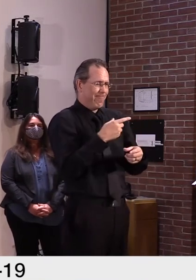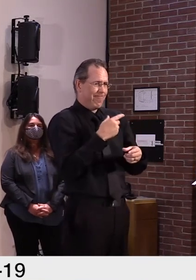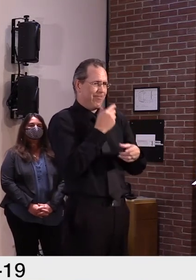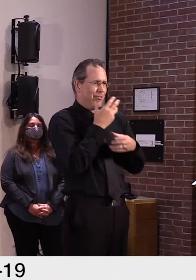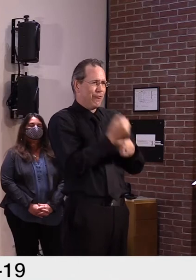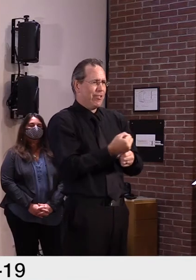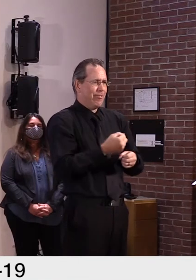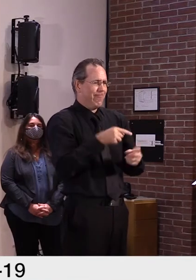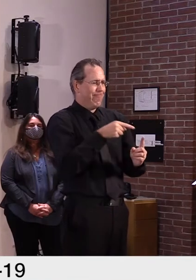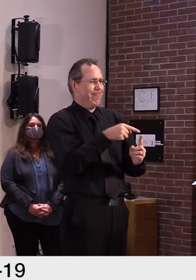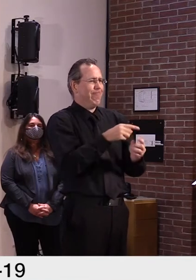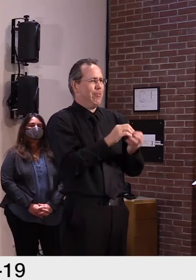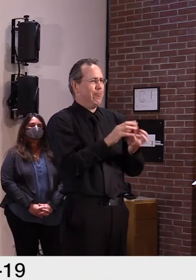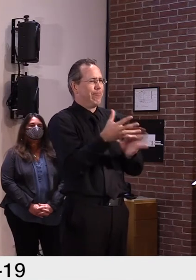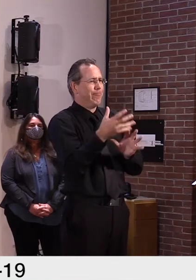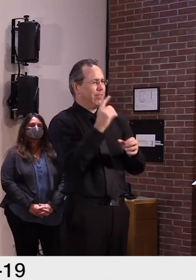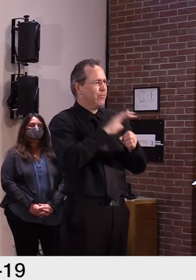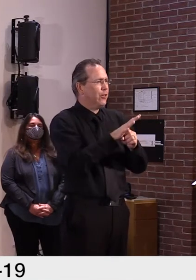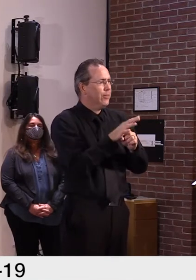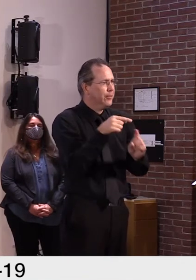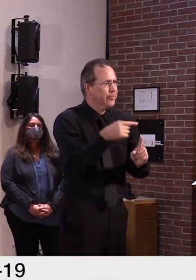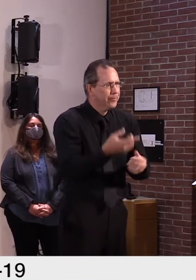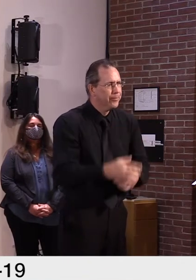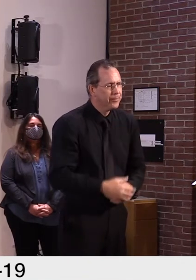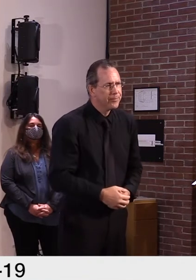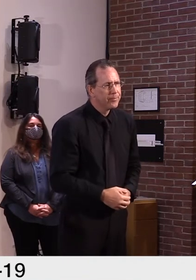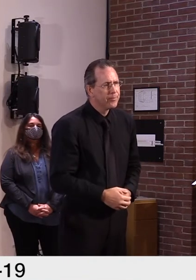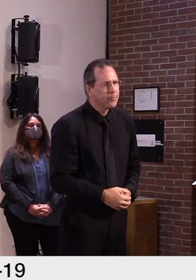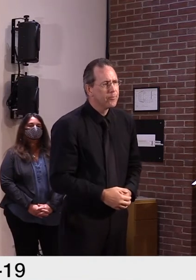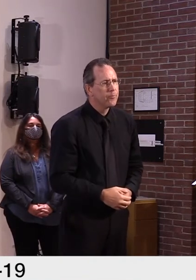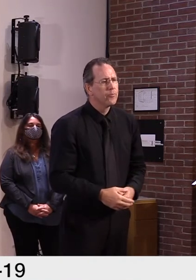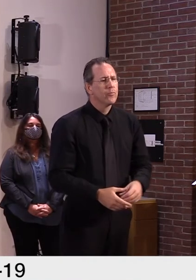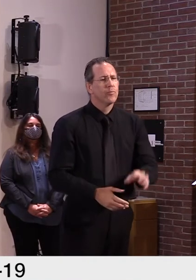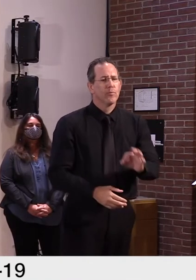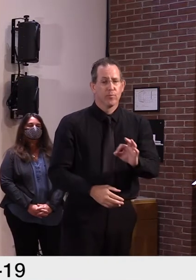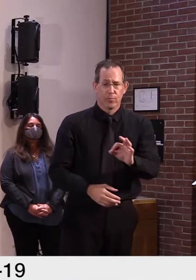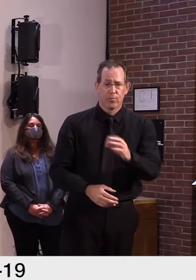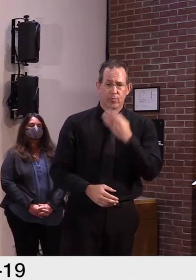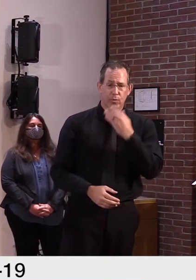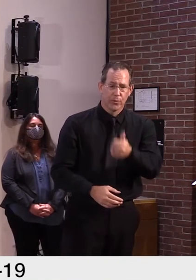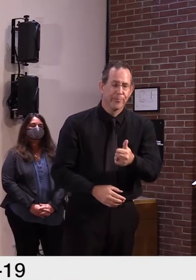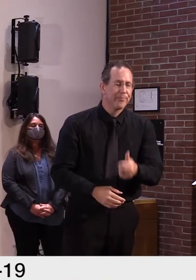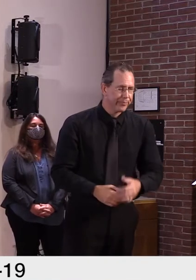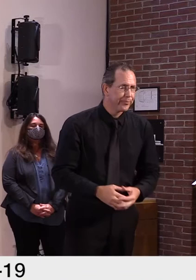Thank you very much. Yes, sir. Greg, County Courier.